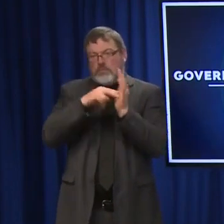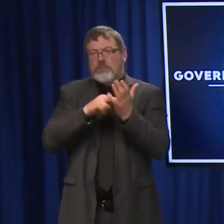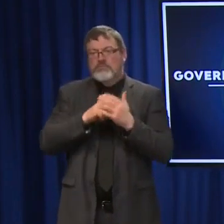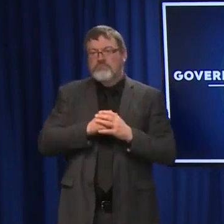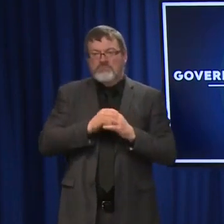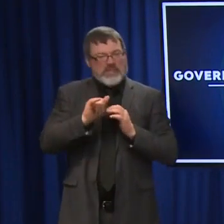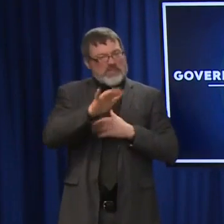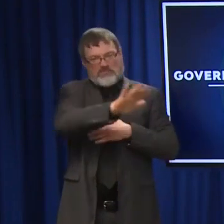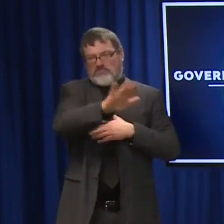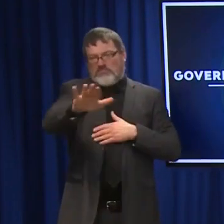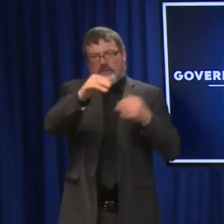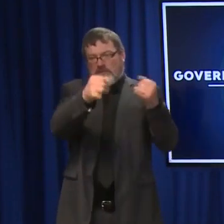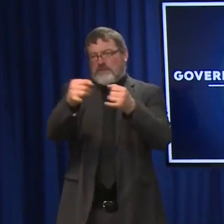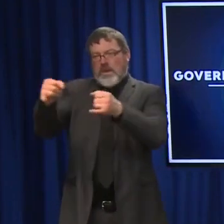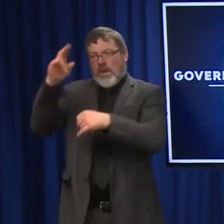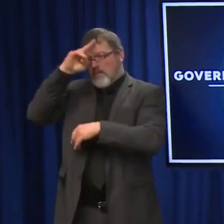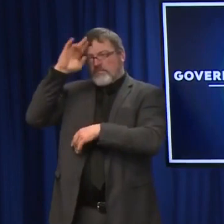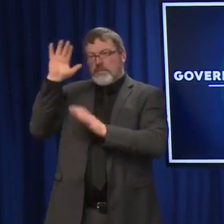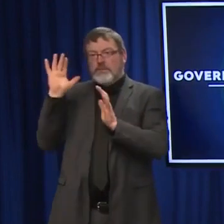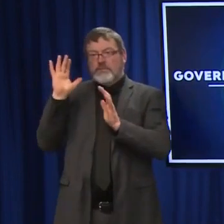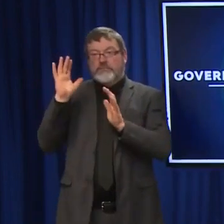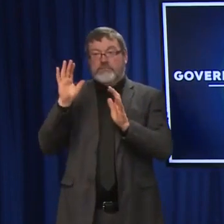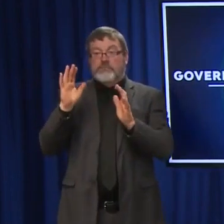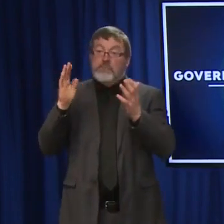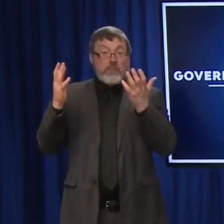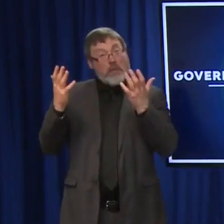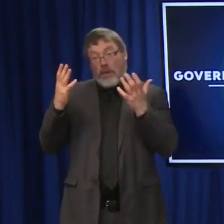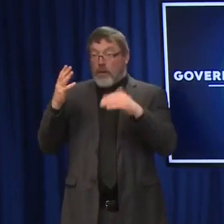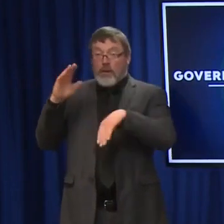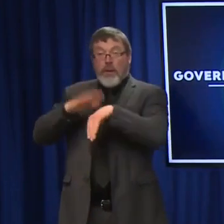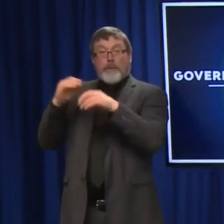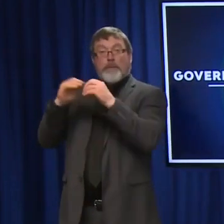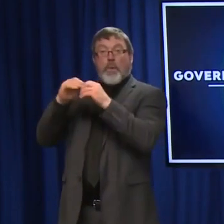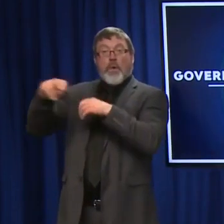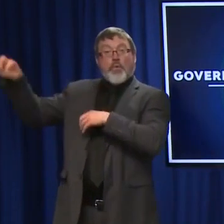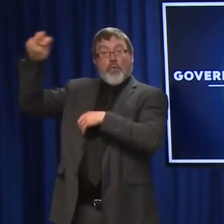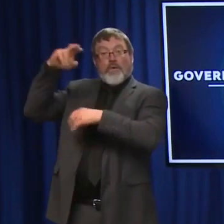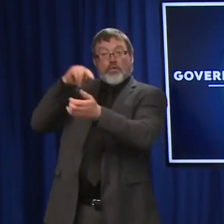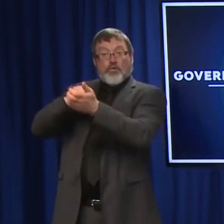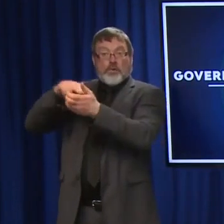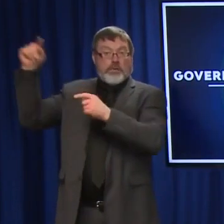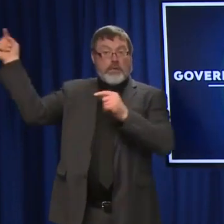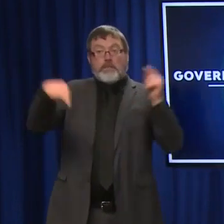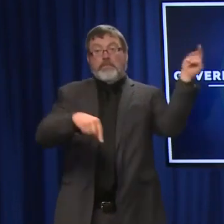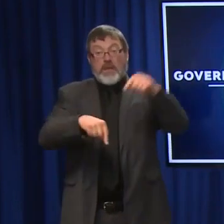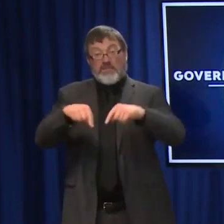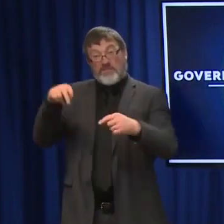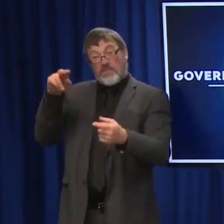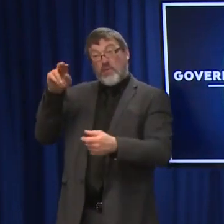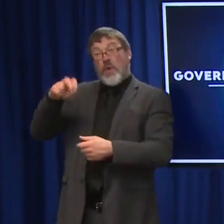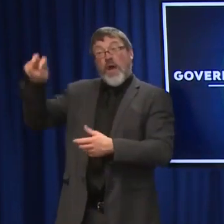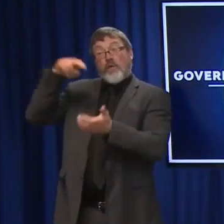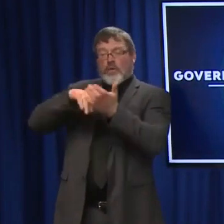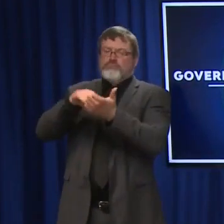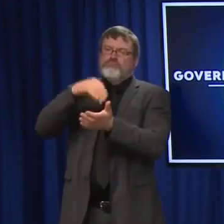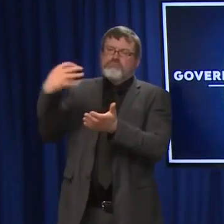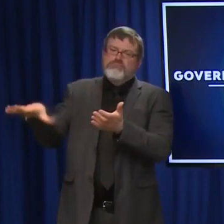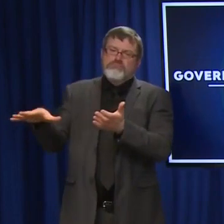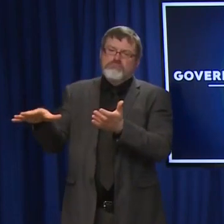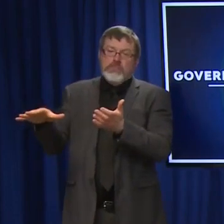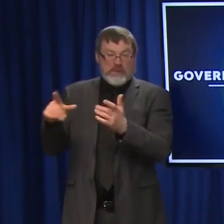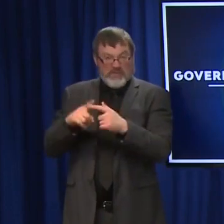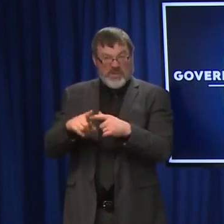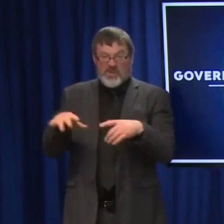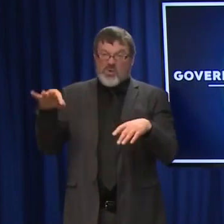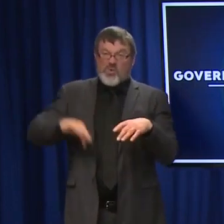the traveling nurse program, which can be a very expensive program for hospitals, but also a very valuable tool, especially when you can draw off some of the southern states